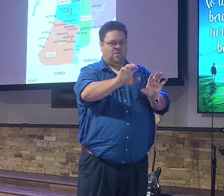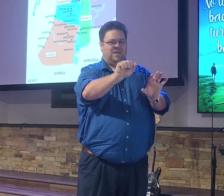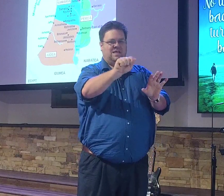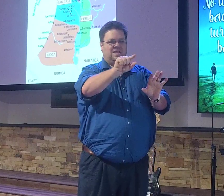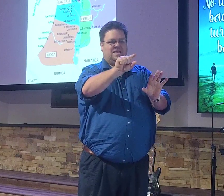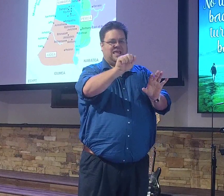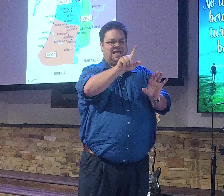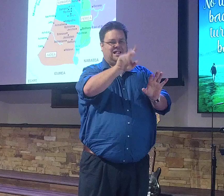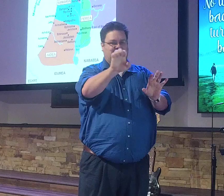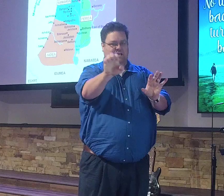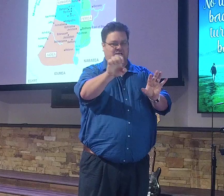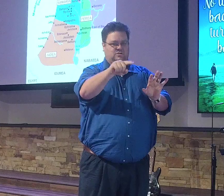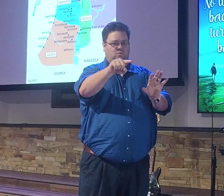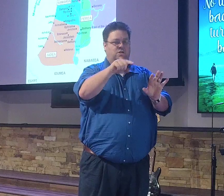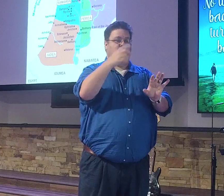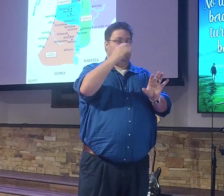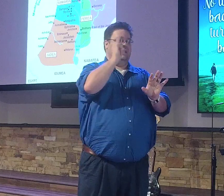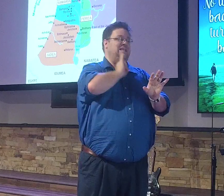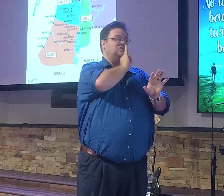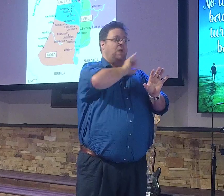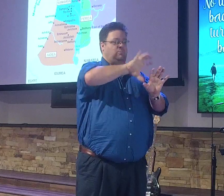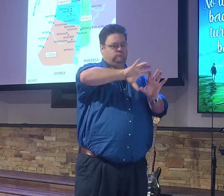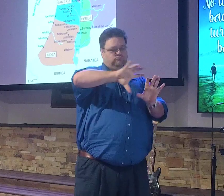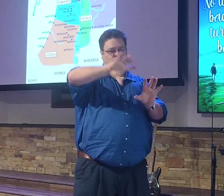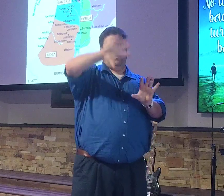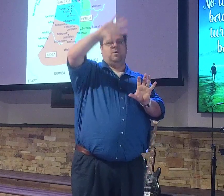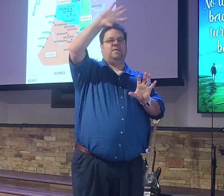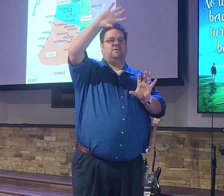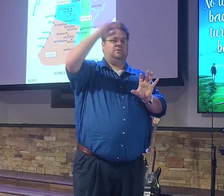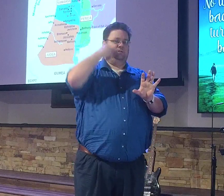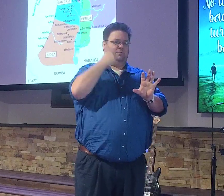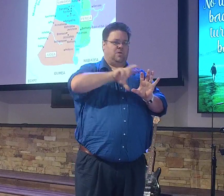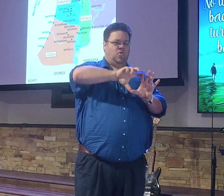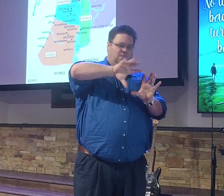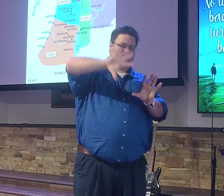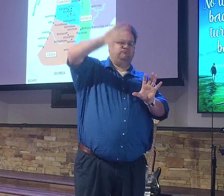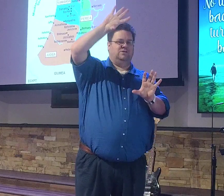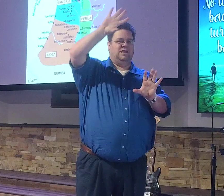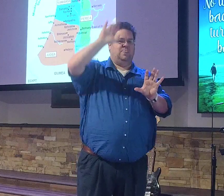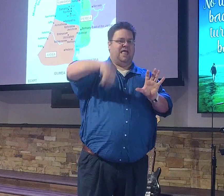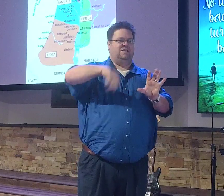up a map of the nation of Israel, and this is Israel right here. And, uh-oh, is it not working?